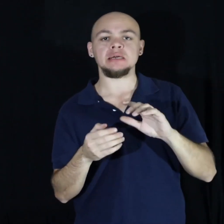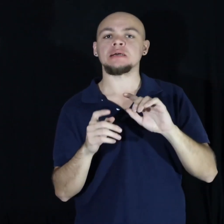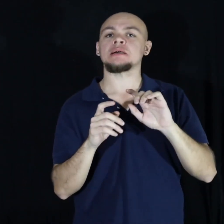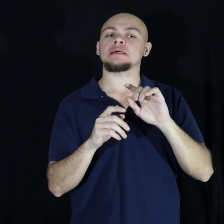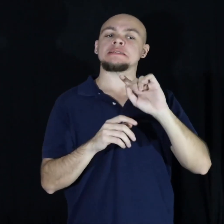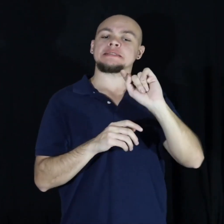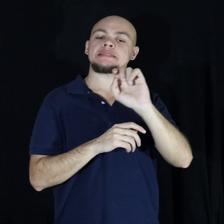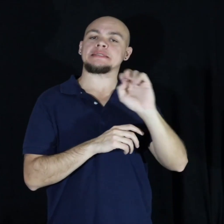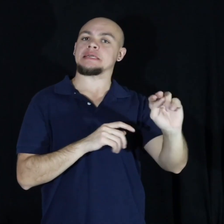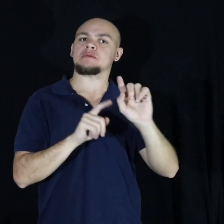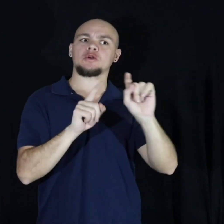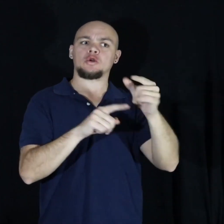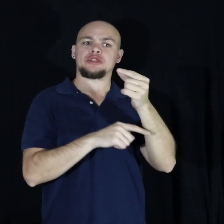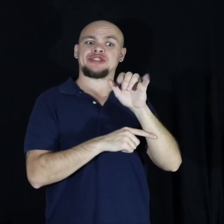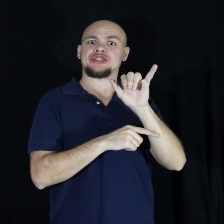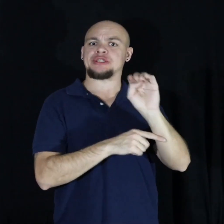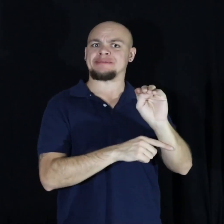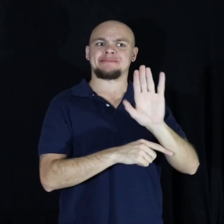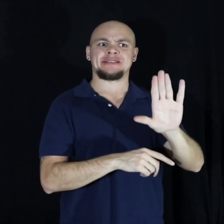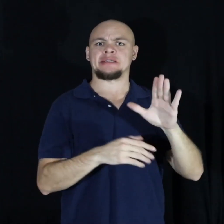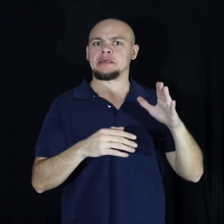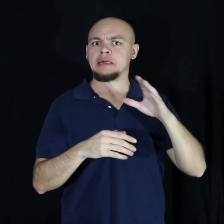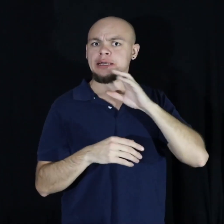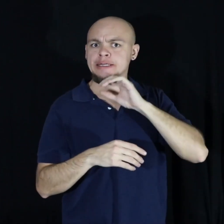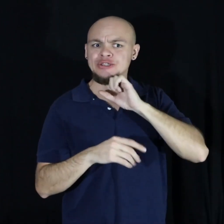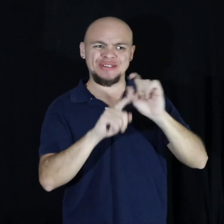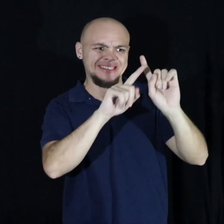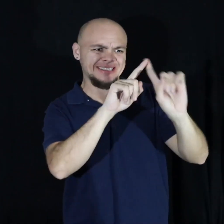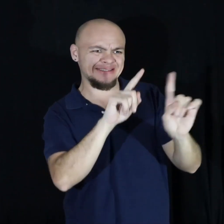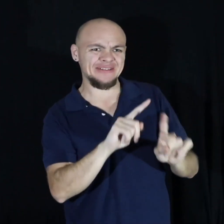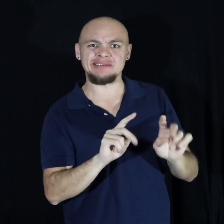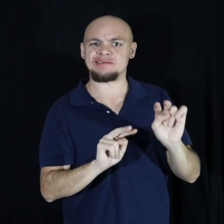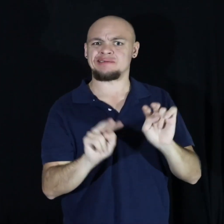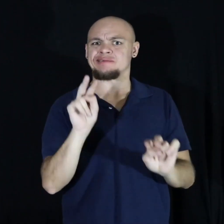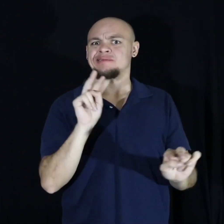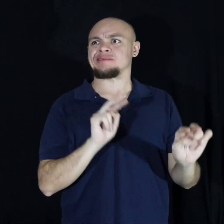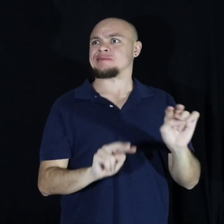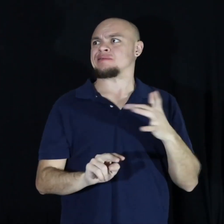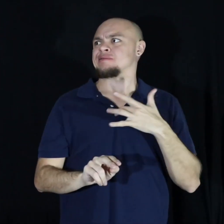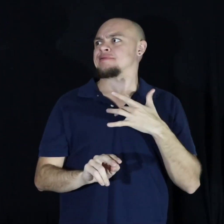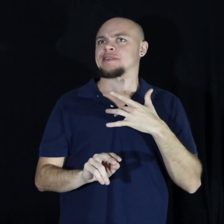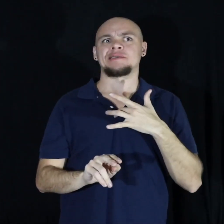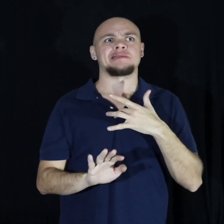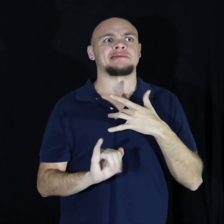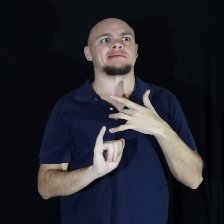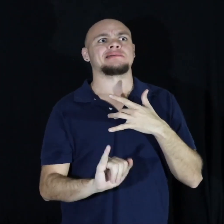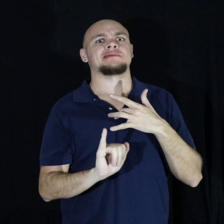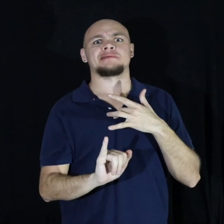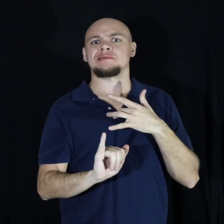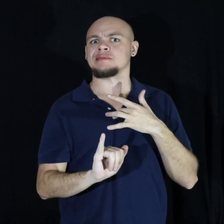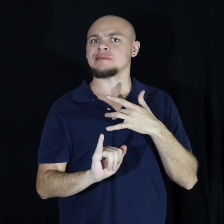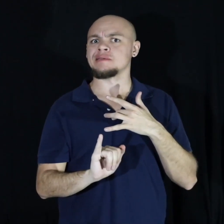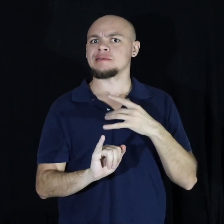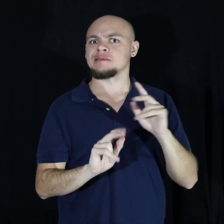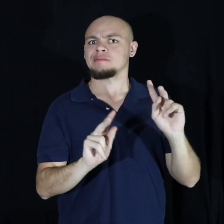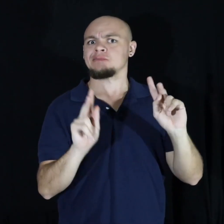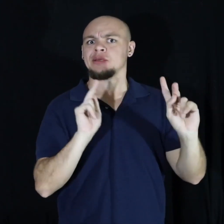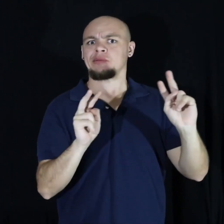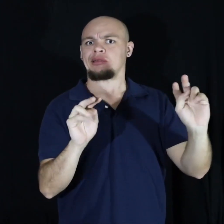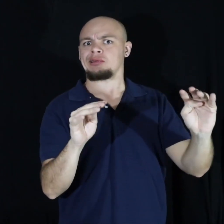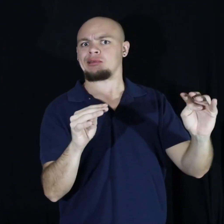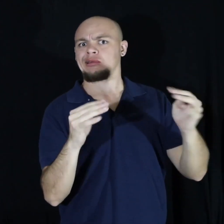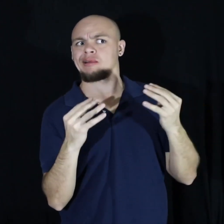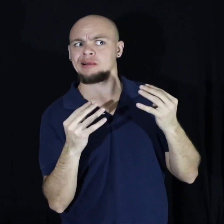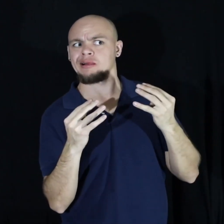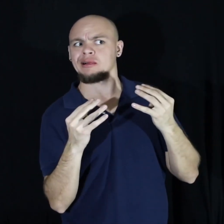full of people with different types of ages they will feel as if they're being looked at in a